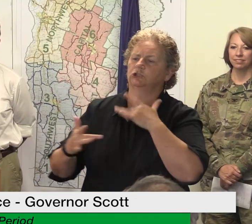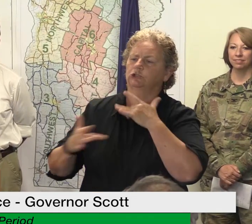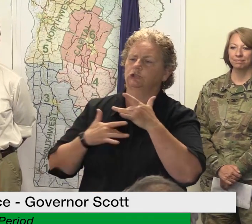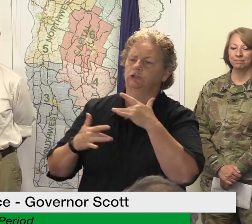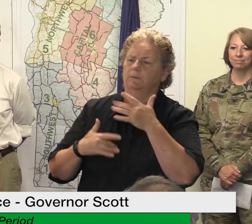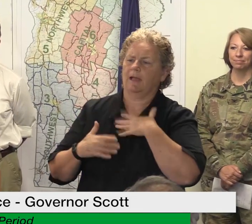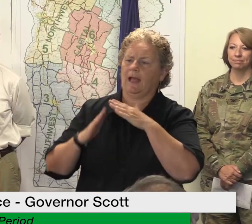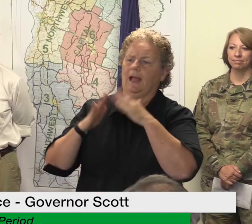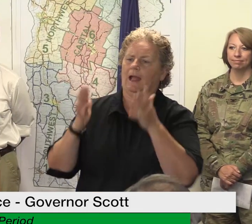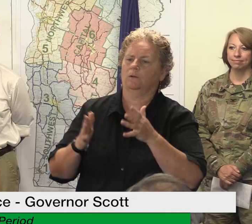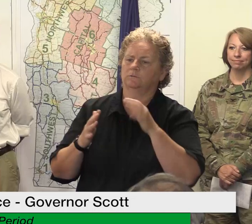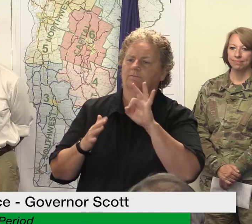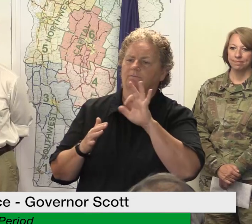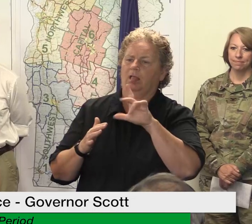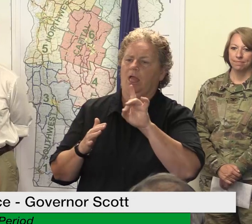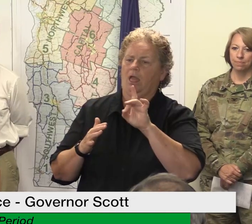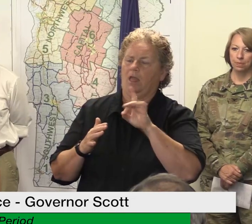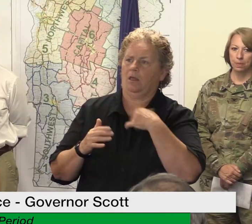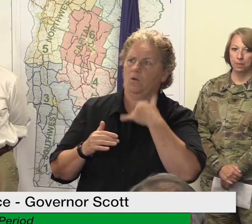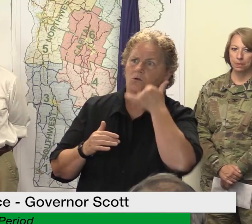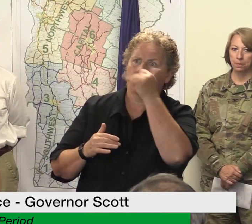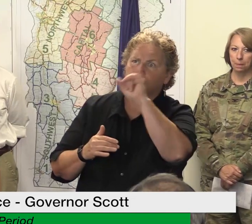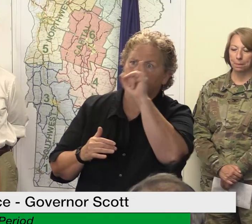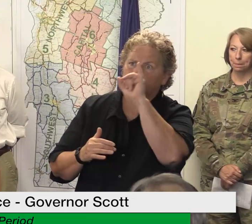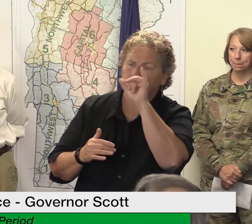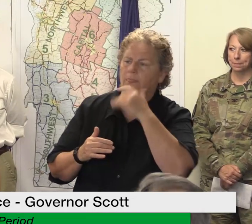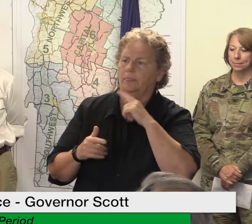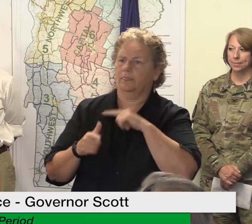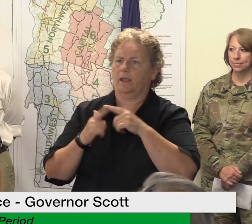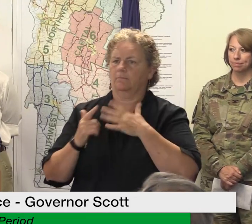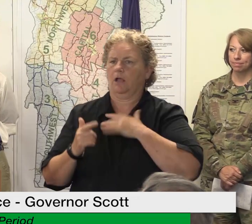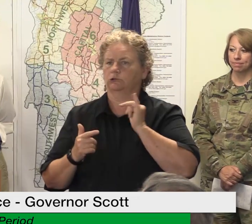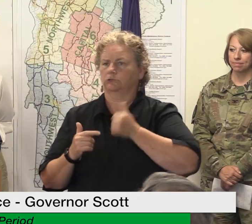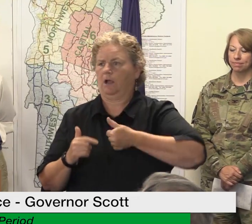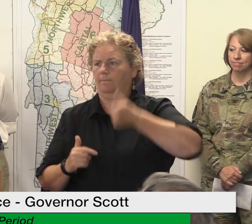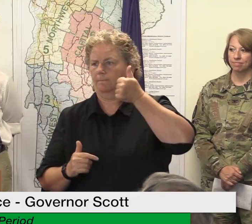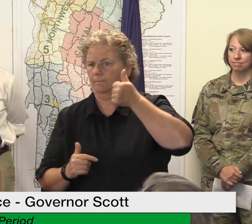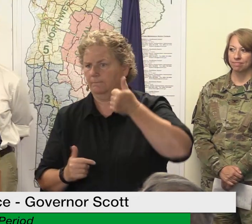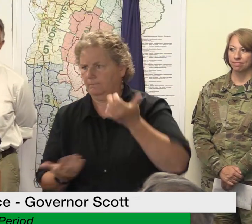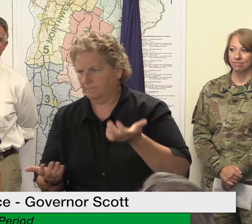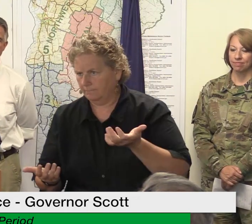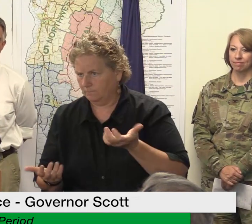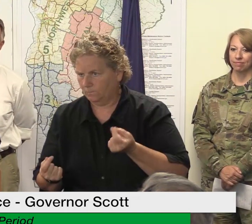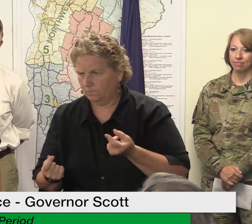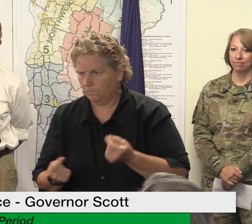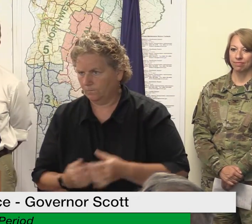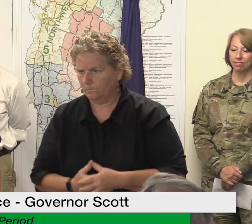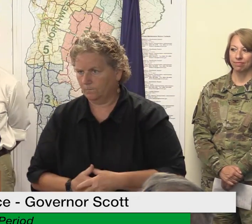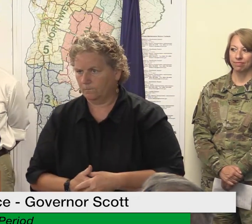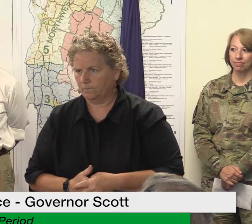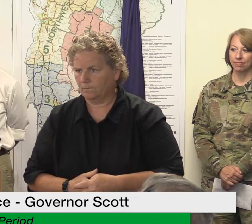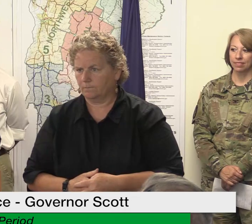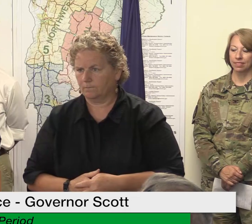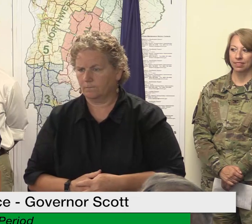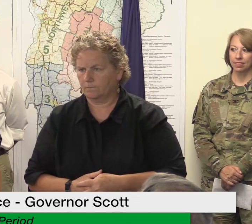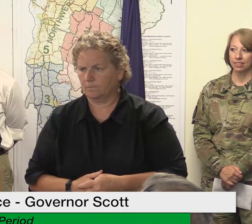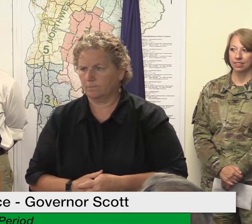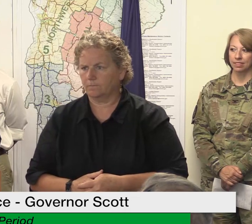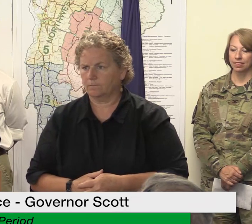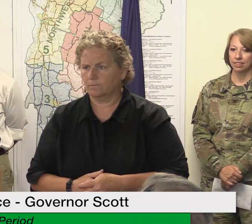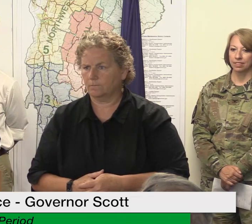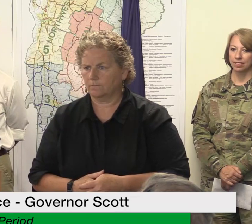any sort of message from this folks well in order to qualify for assistance from fema you have to apply